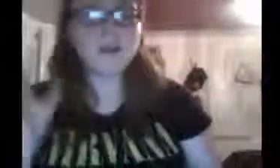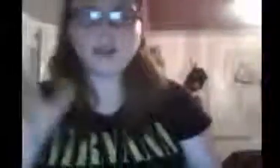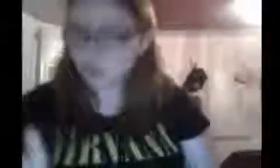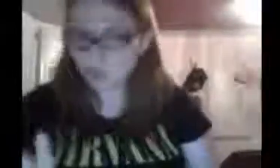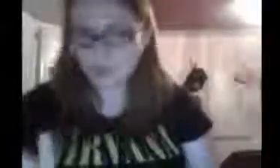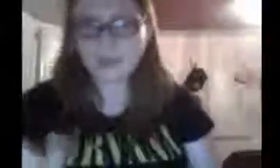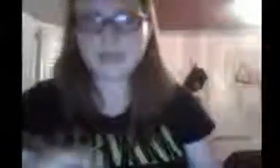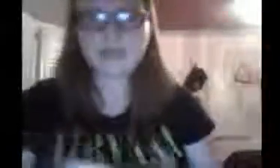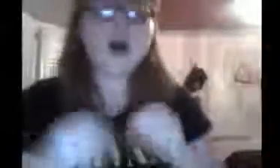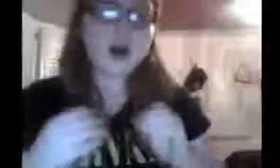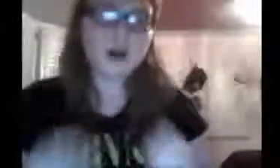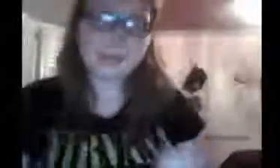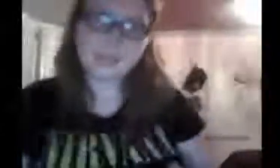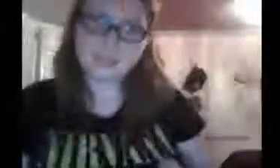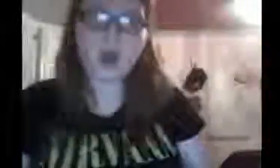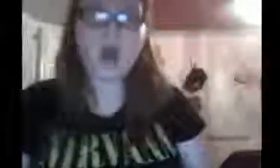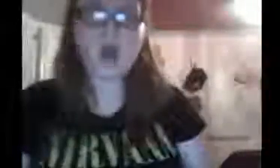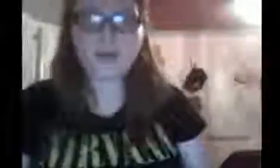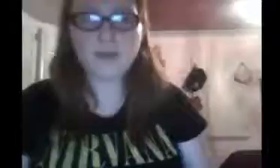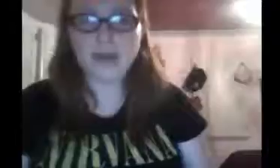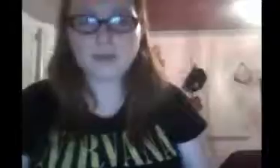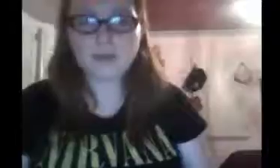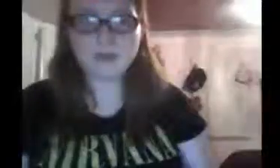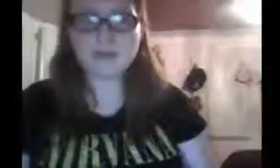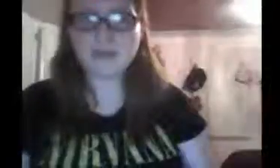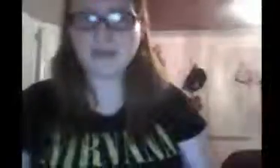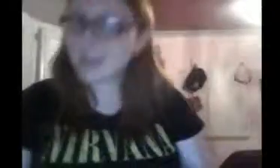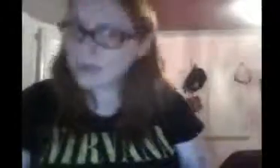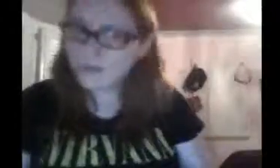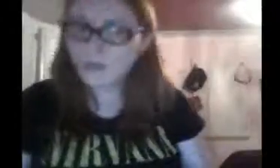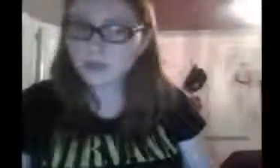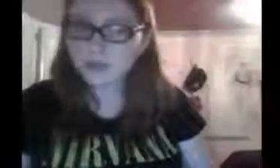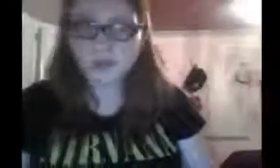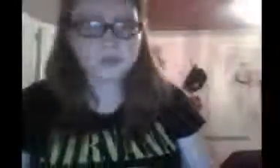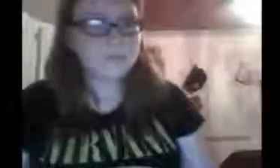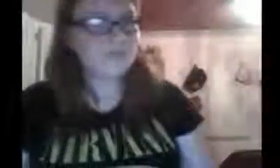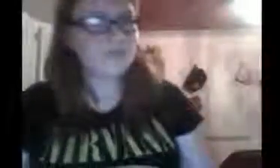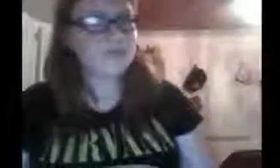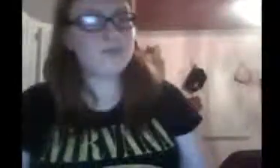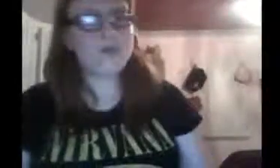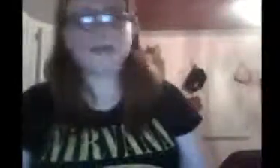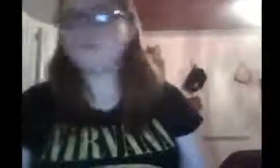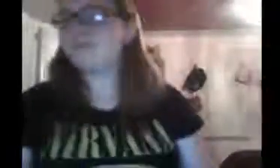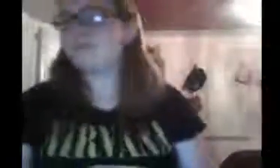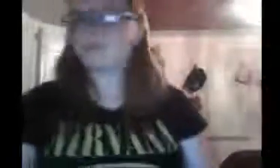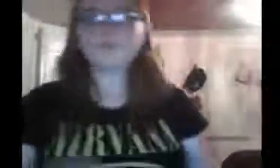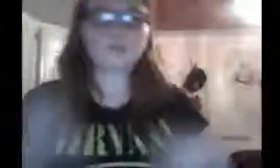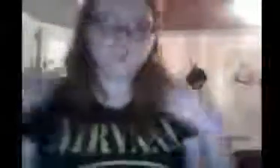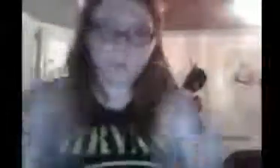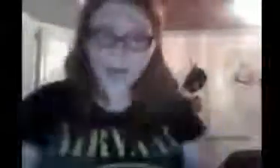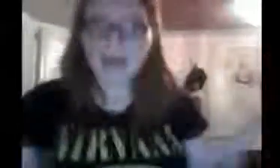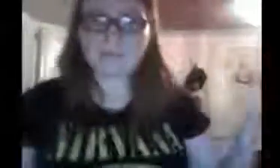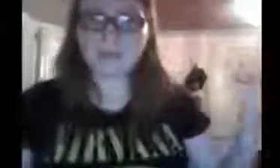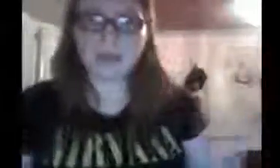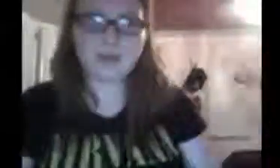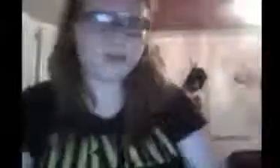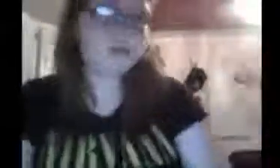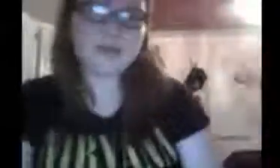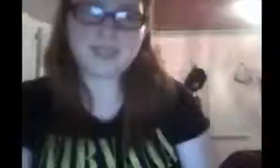And a lot of the storylines are based on what happened to them in real life. If, like, what happened, I don't know.